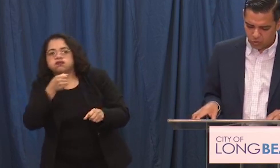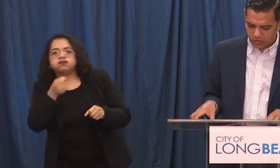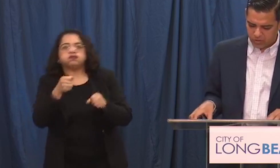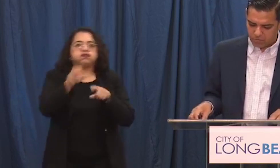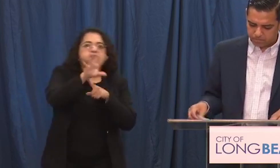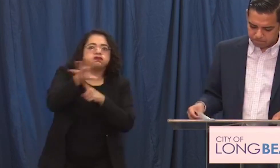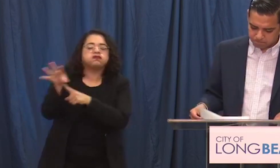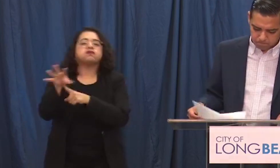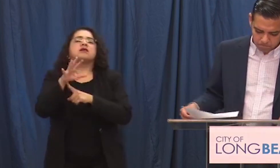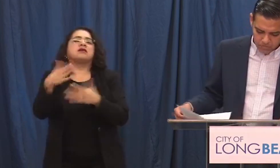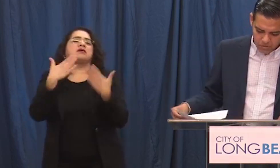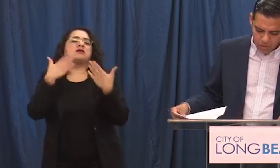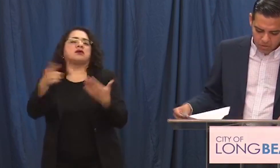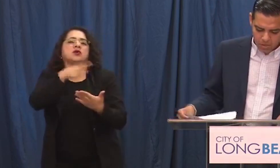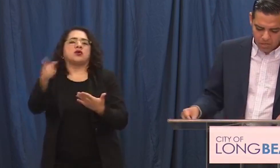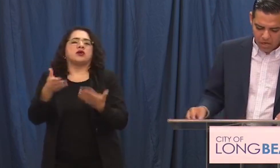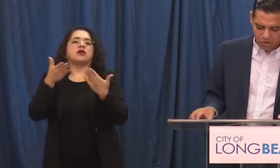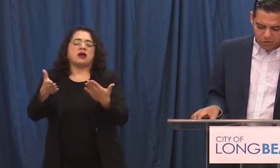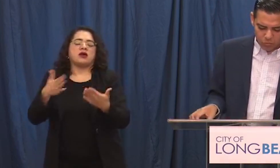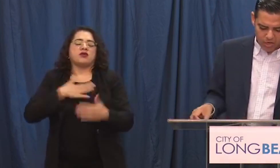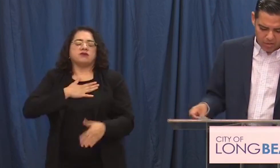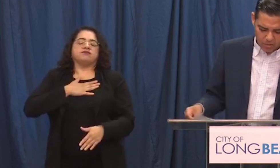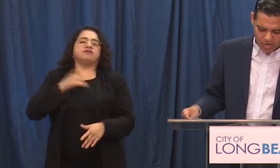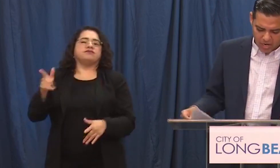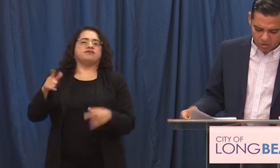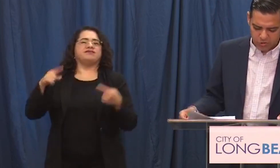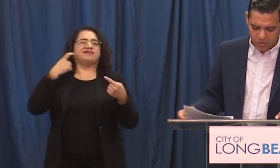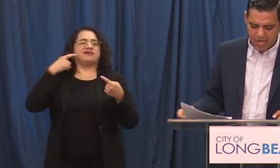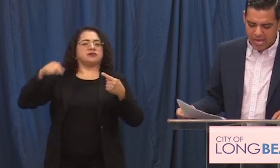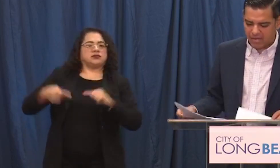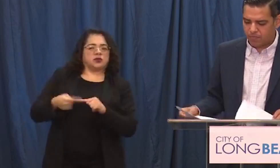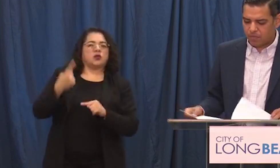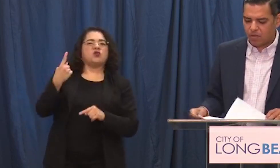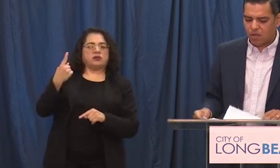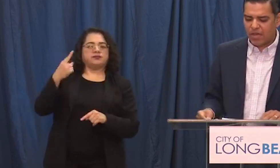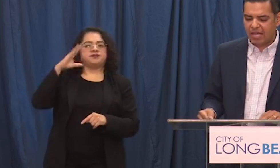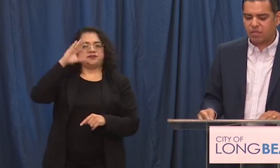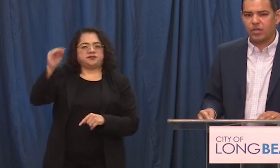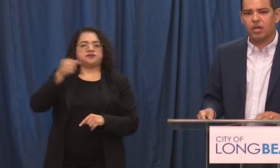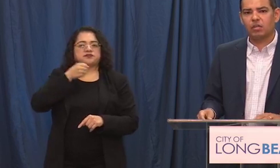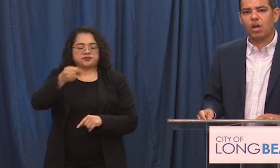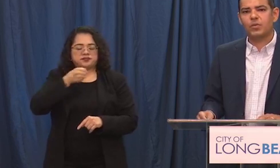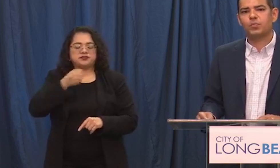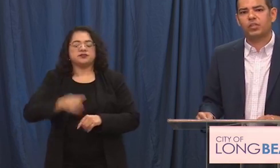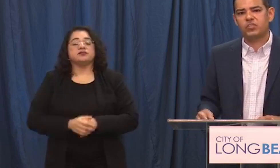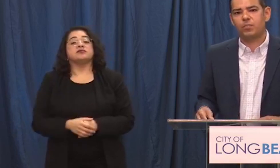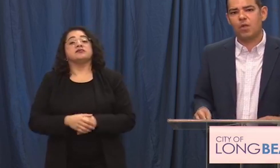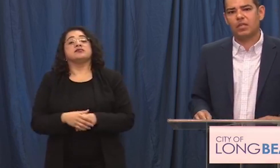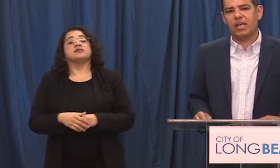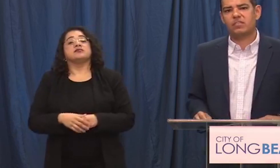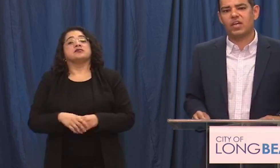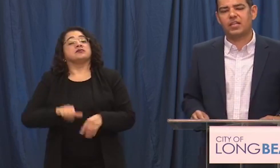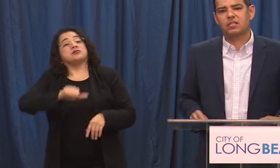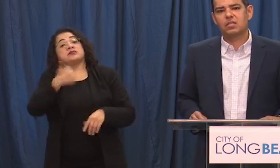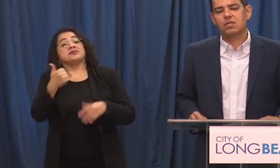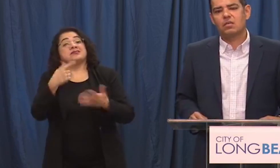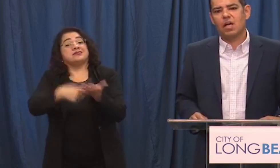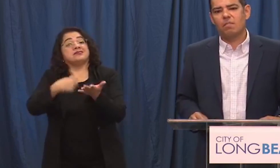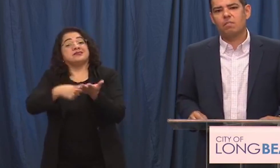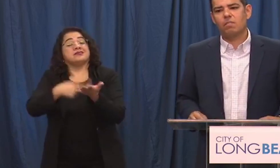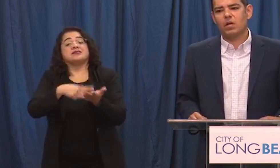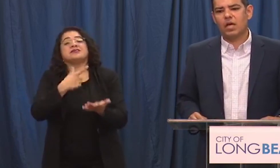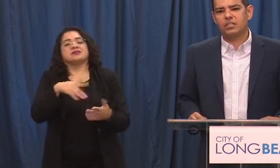for doing so. I also want to I also want to add that the Long Beach Police Department last night